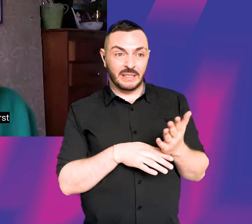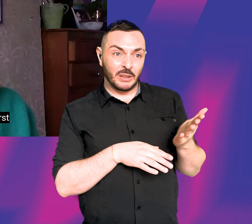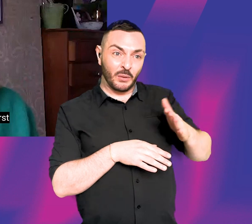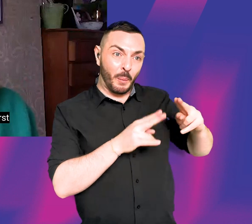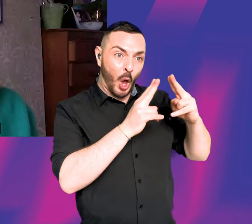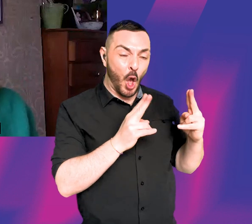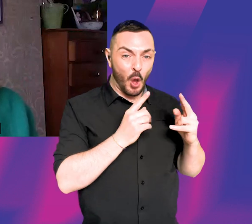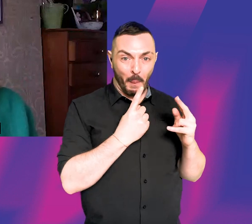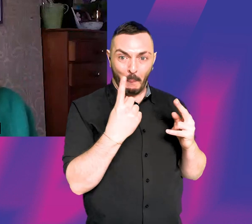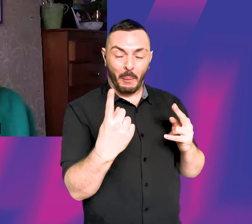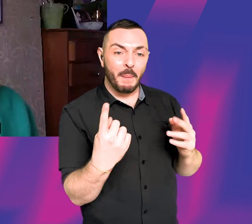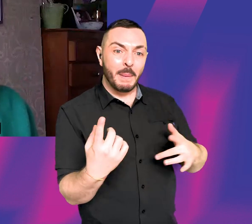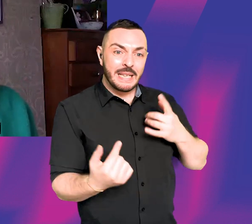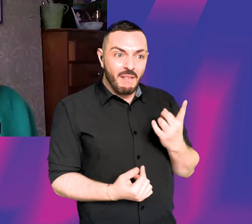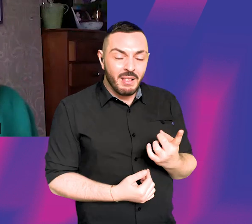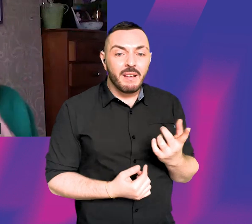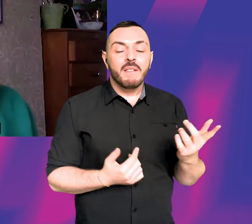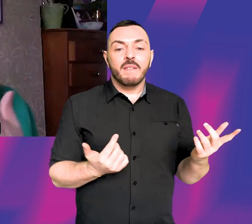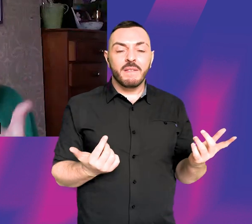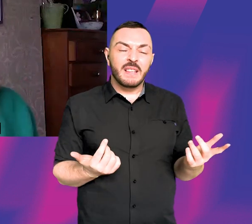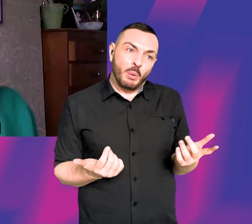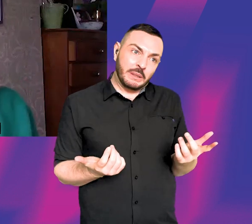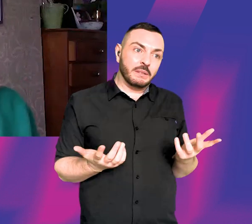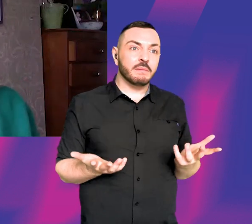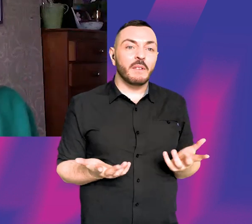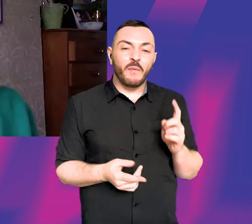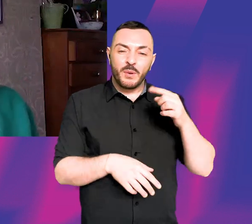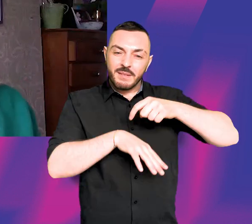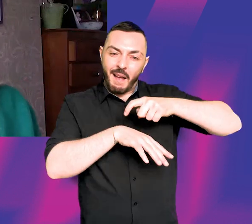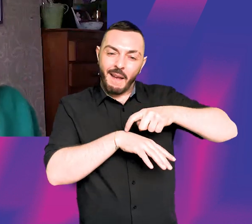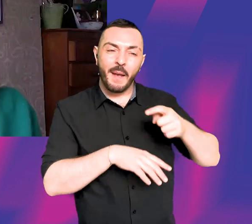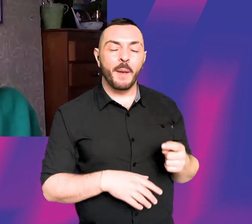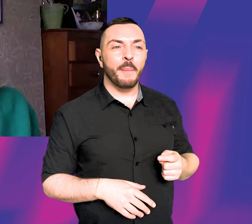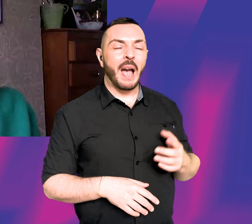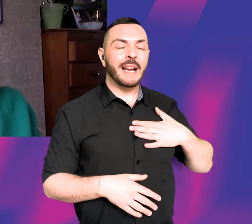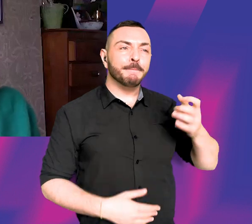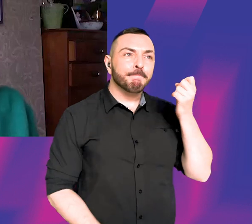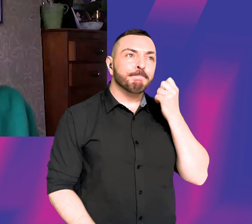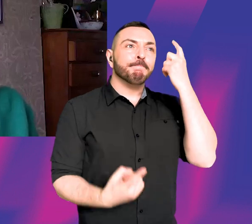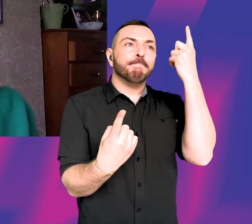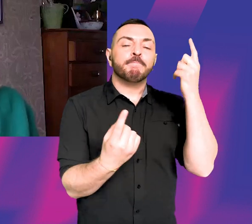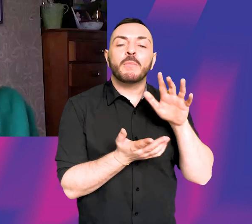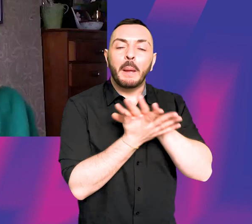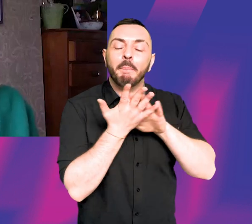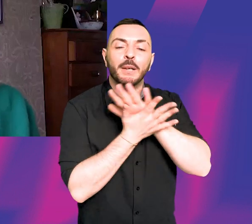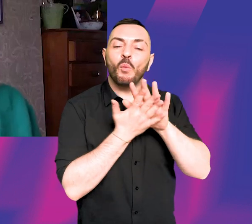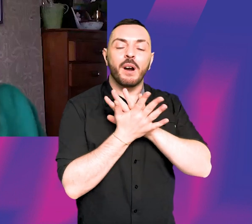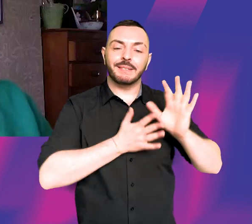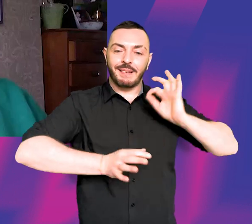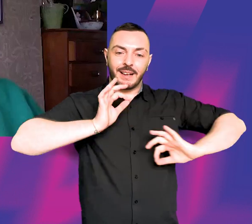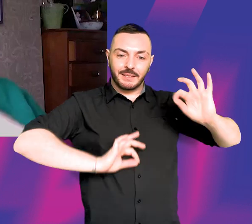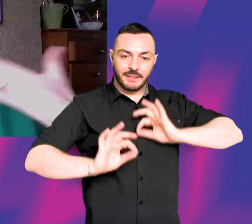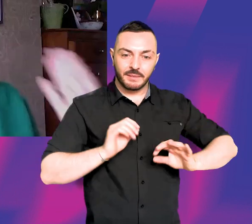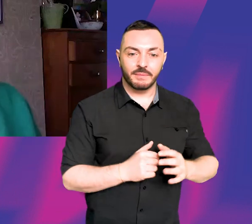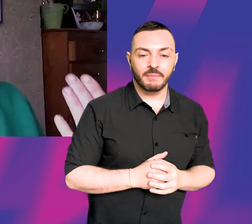it was, it was intense, but it was, it was for the me, that was the first time I really understood what being an actor was, what it entailed. It